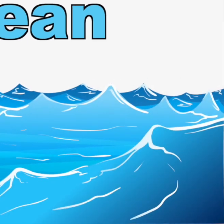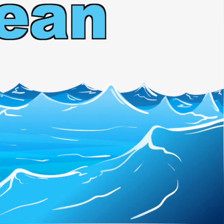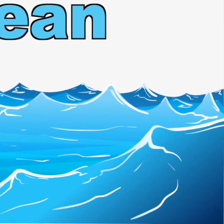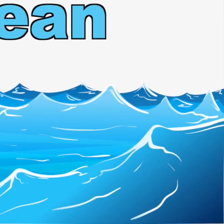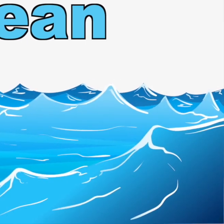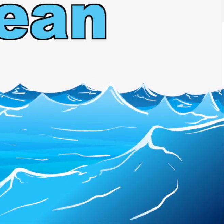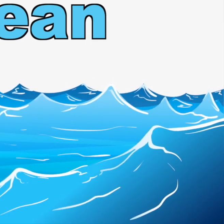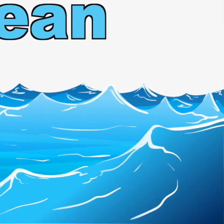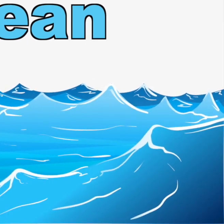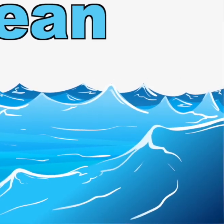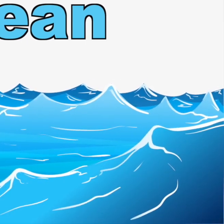Ocean.